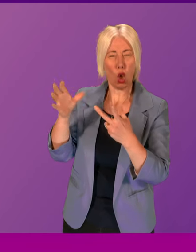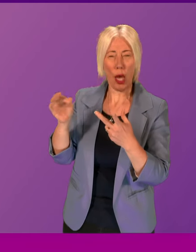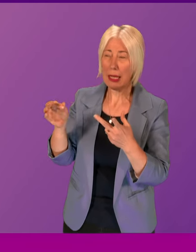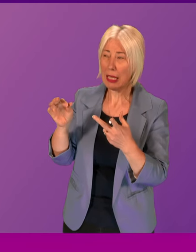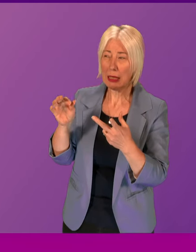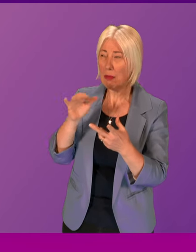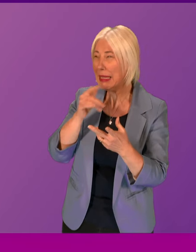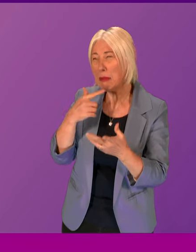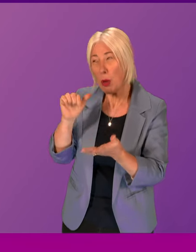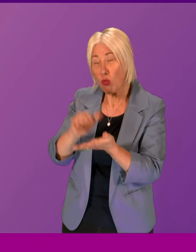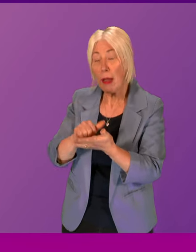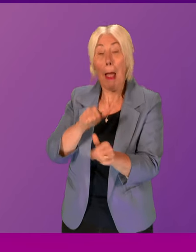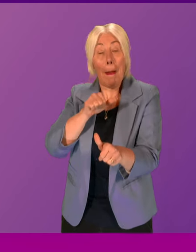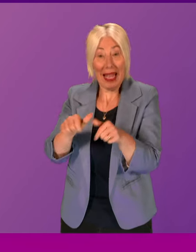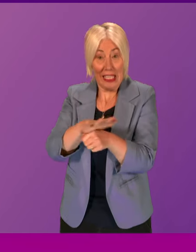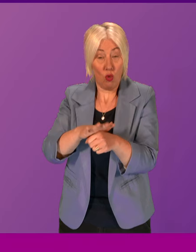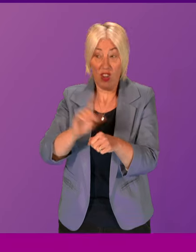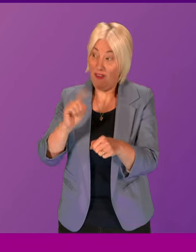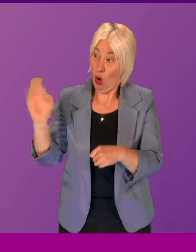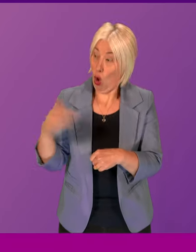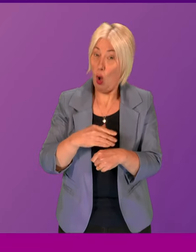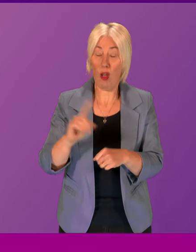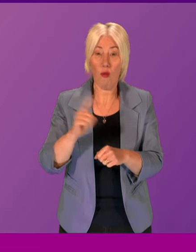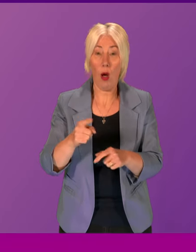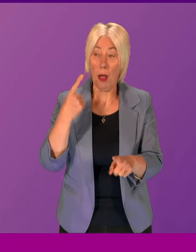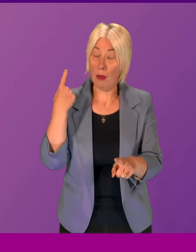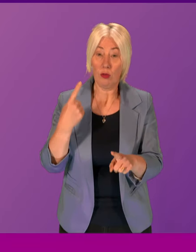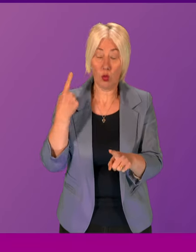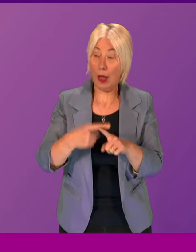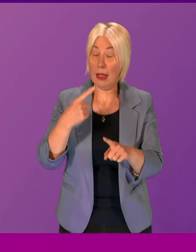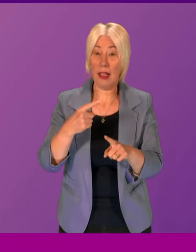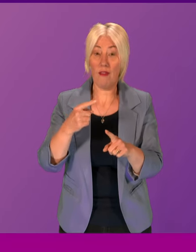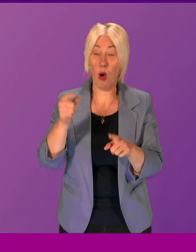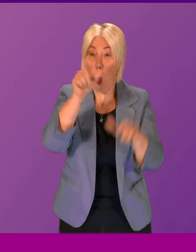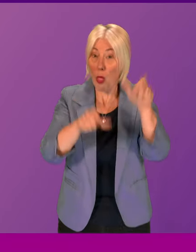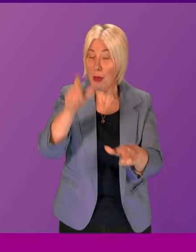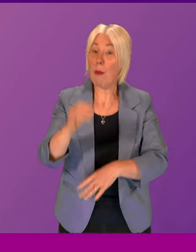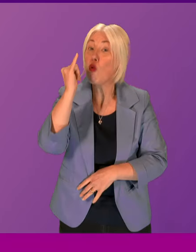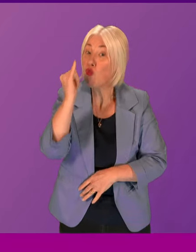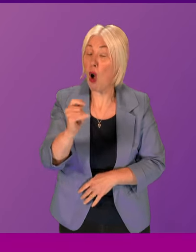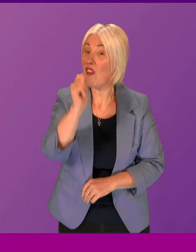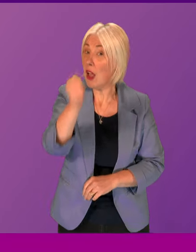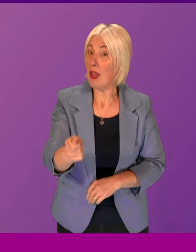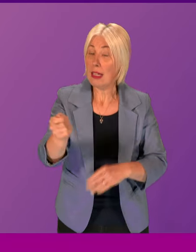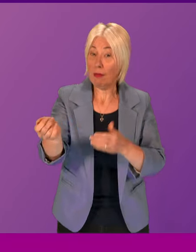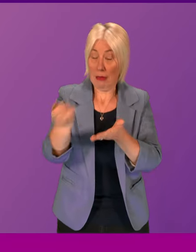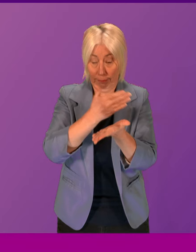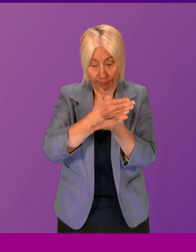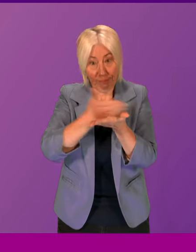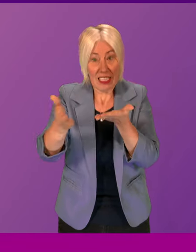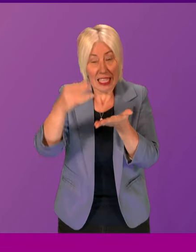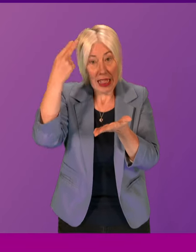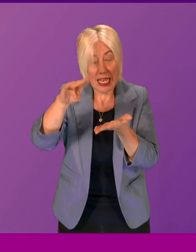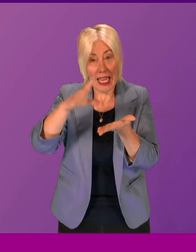correct one. The best position for all of us is urgently seeing the mass exoneration for those who are wrongfully convicted. And of course, for those